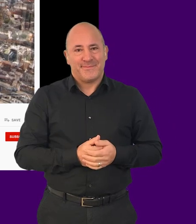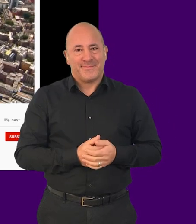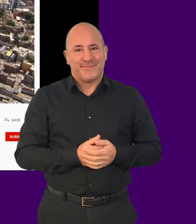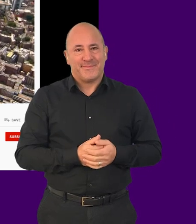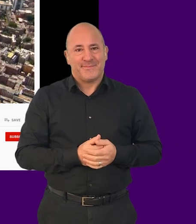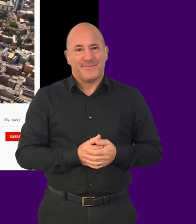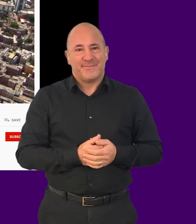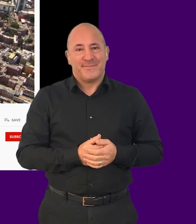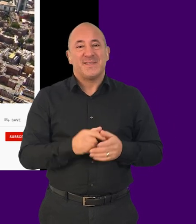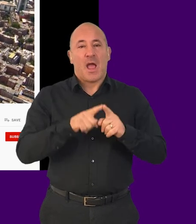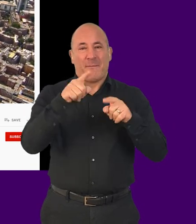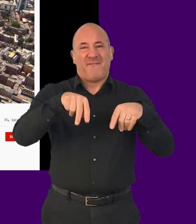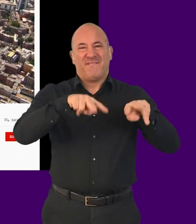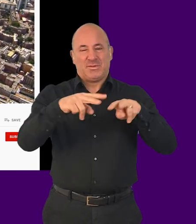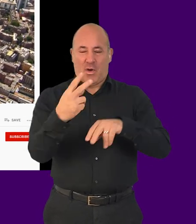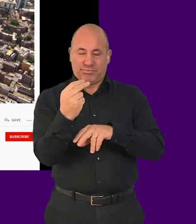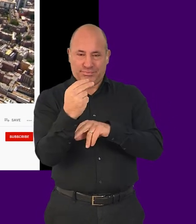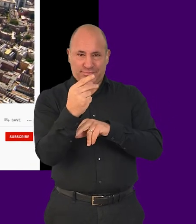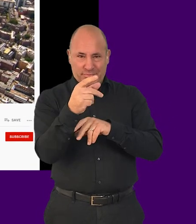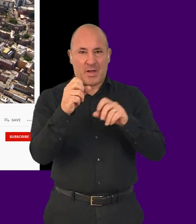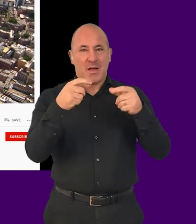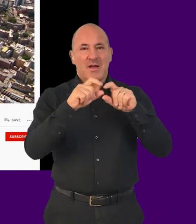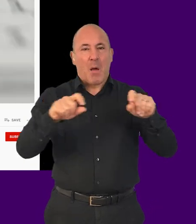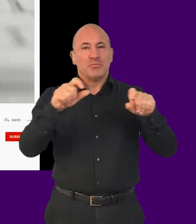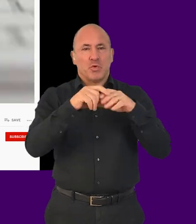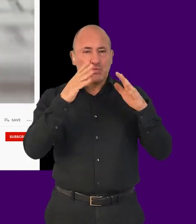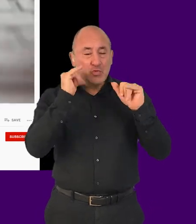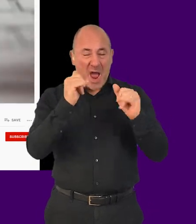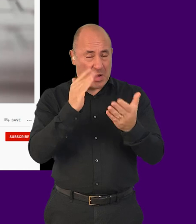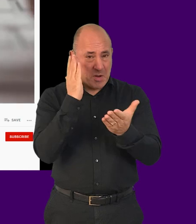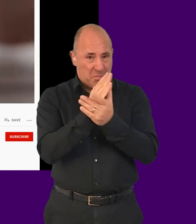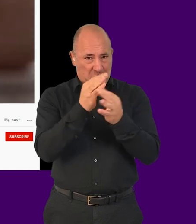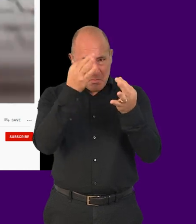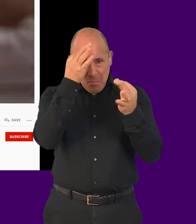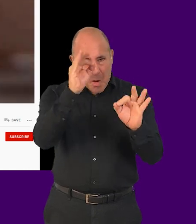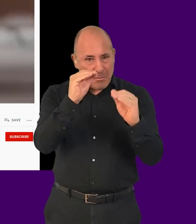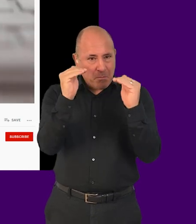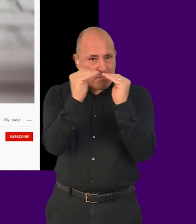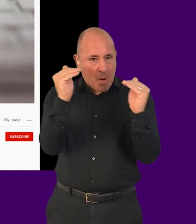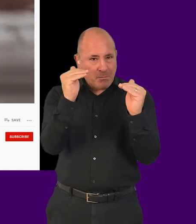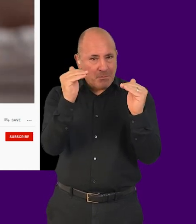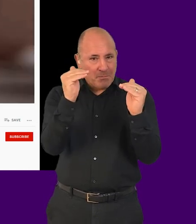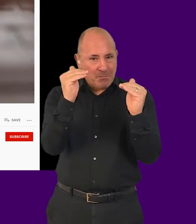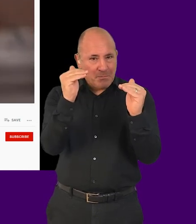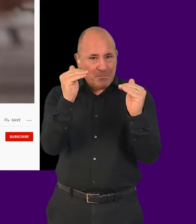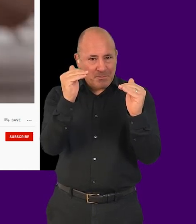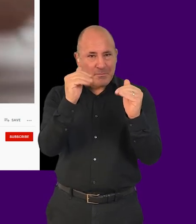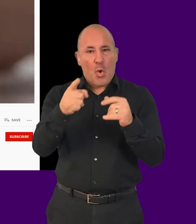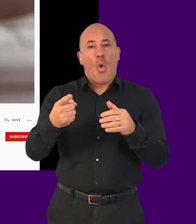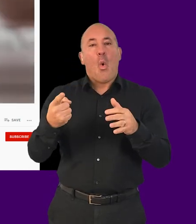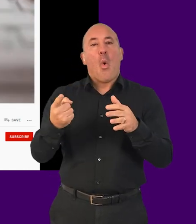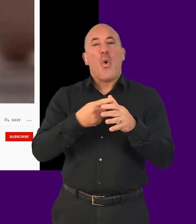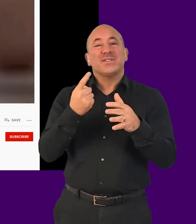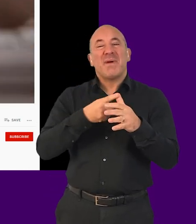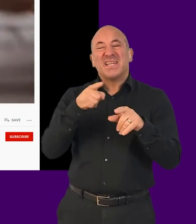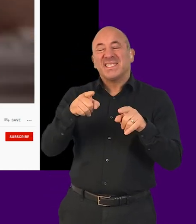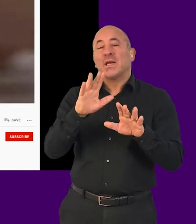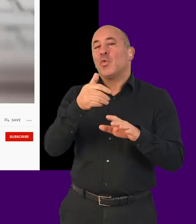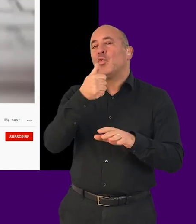Checking that captions are accurate and synchronized with the video content is also important. While automated captions can be useful in some